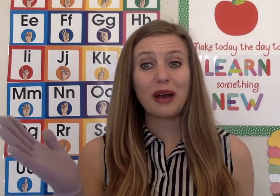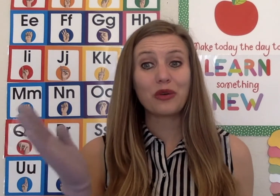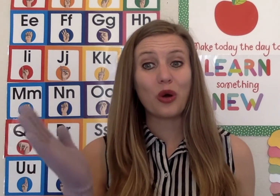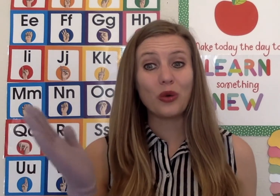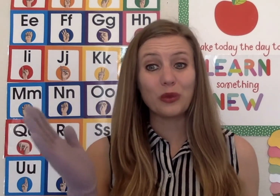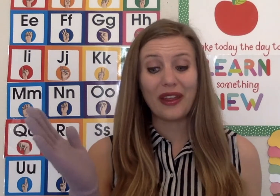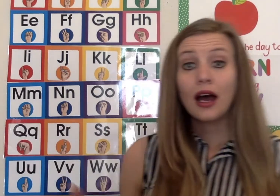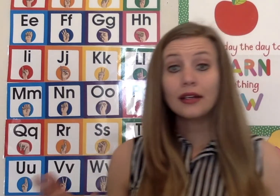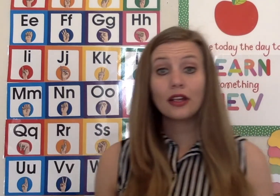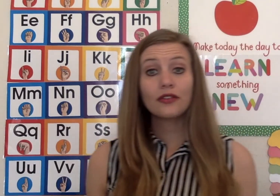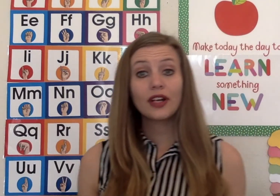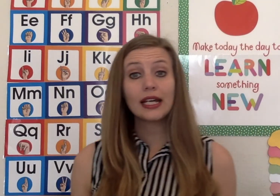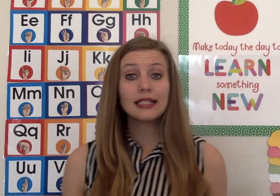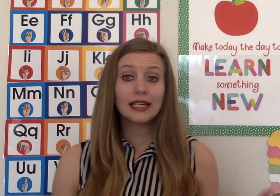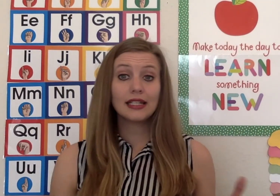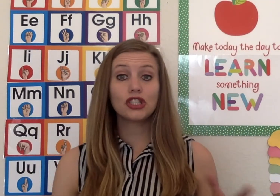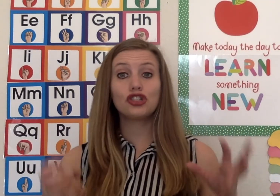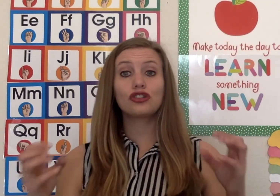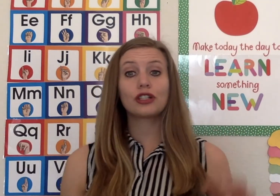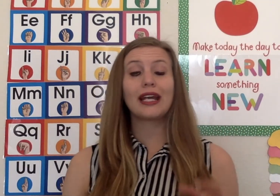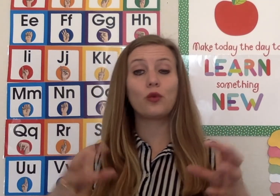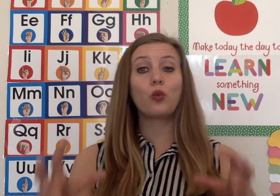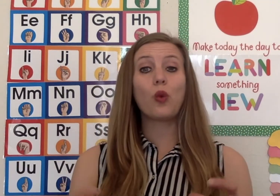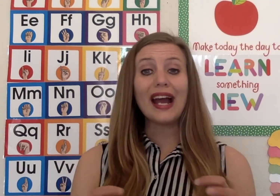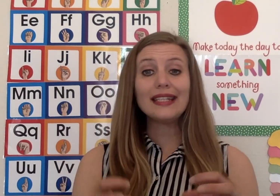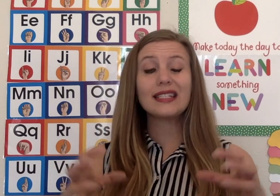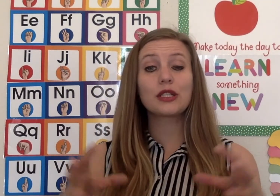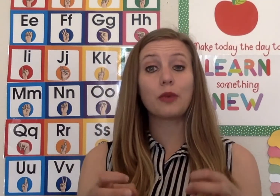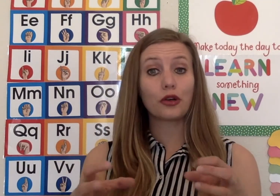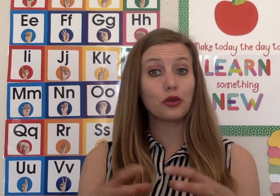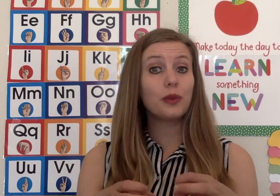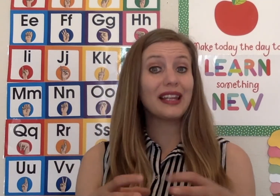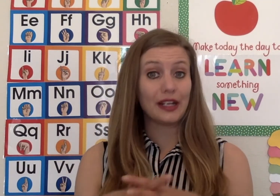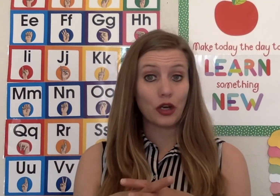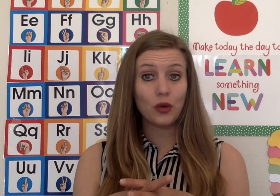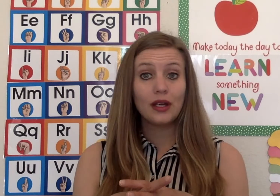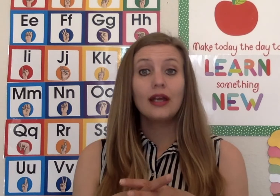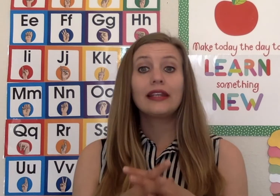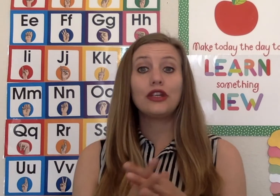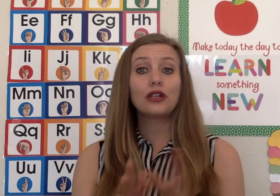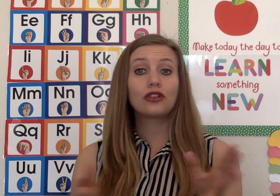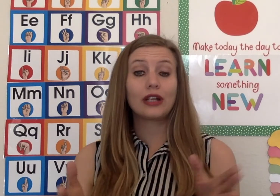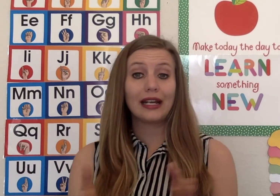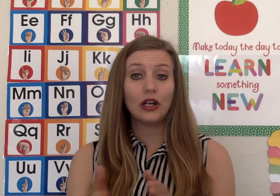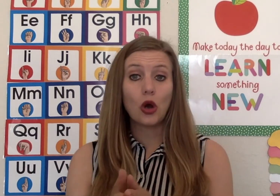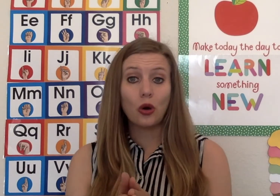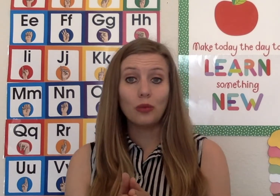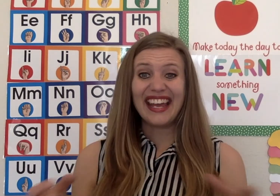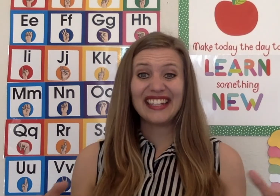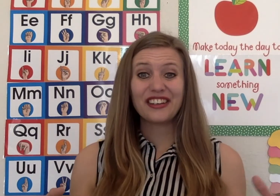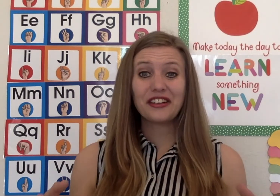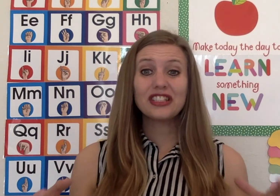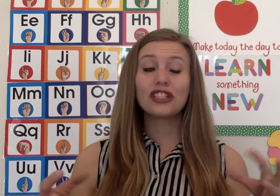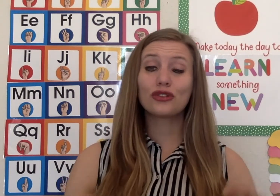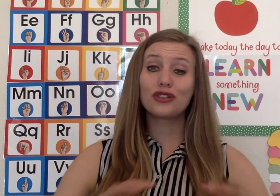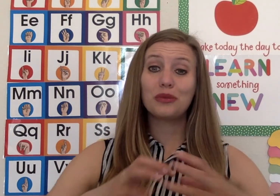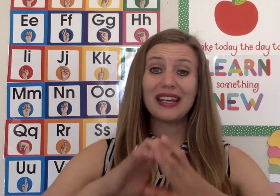cold weather. Another fun idea is to create white sparkle play-doh that you could create at home and encourage the children to make